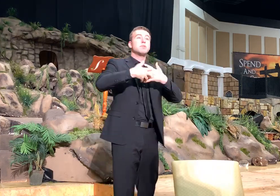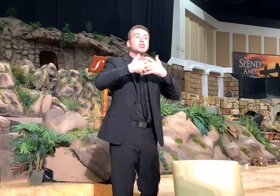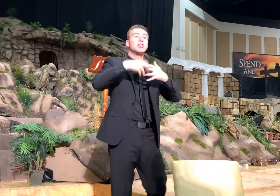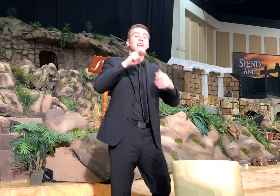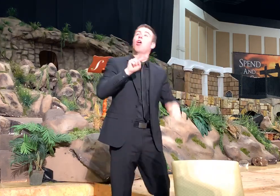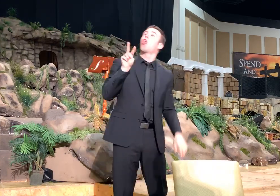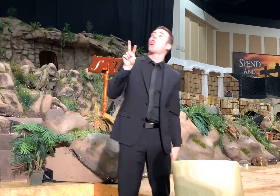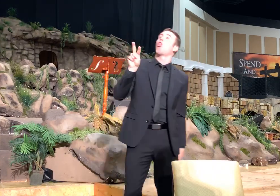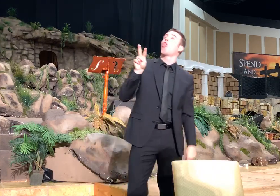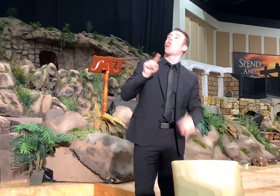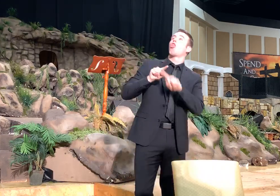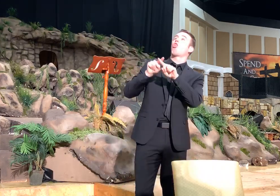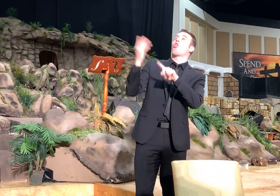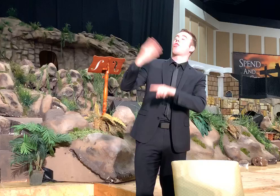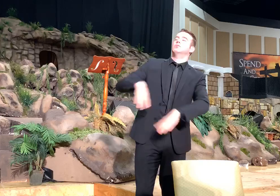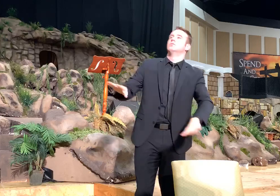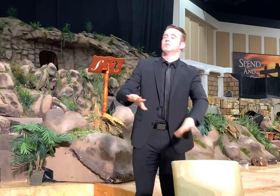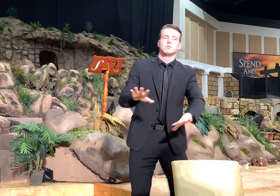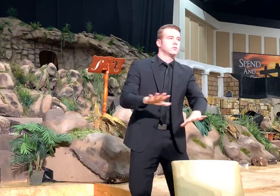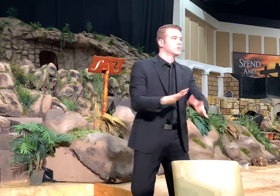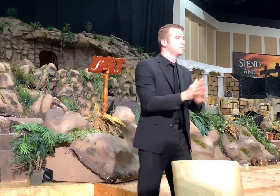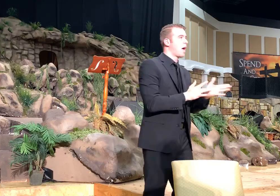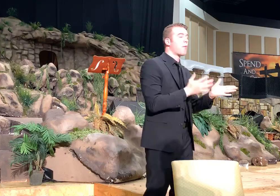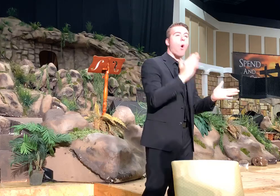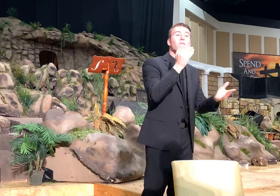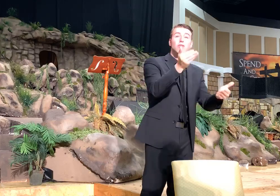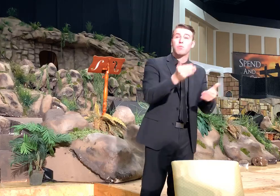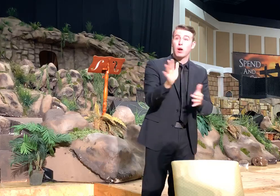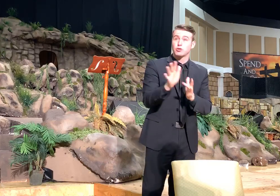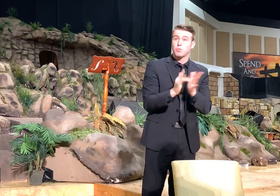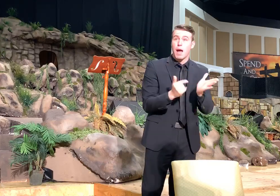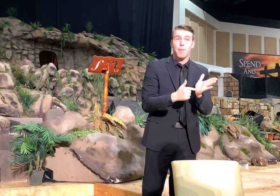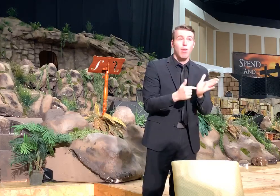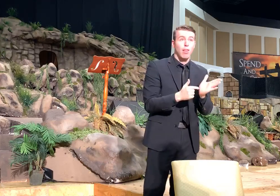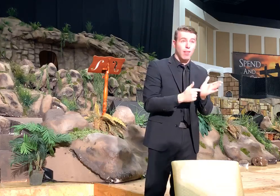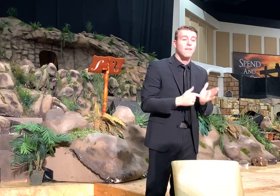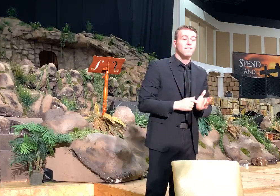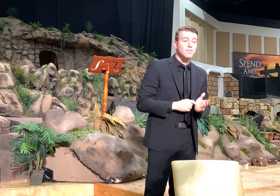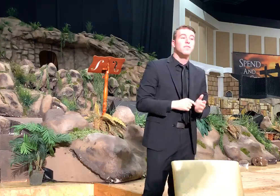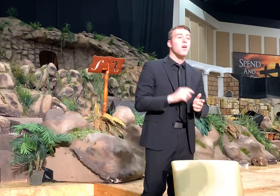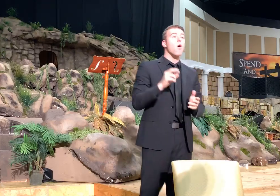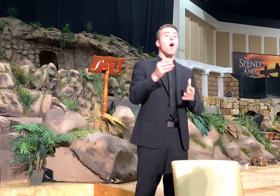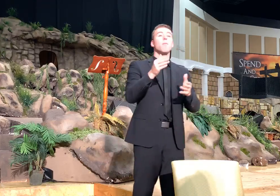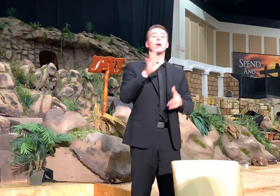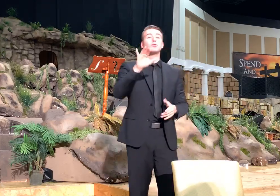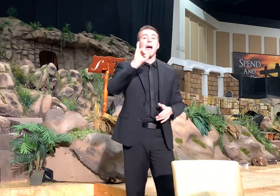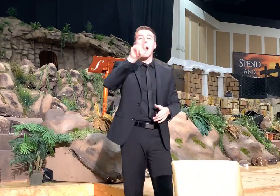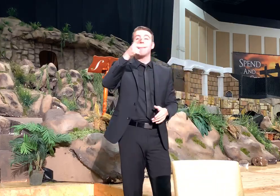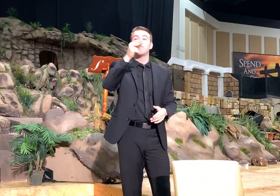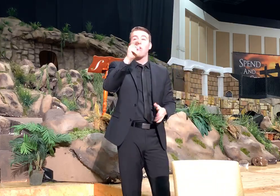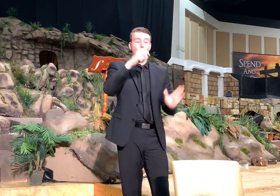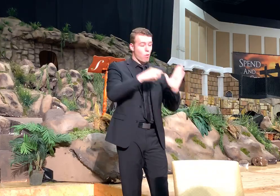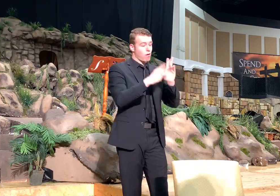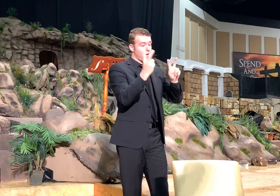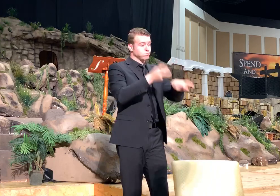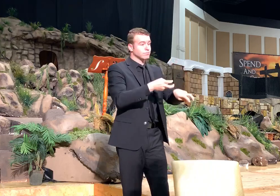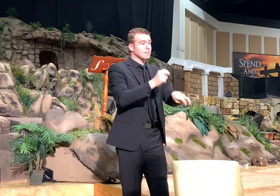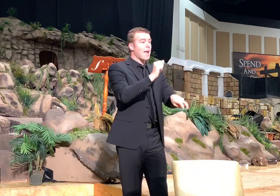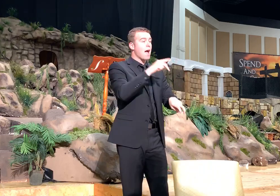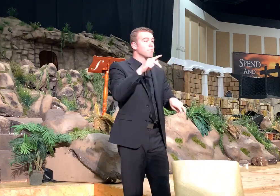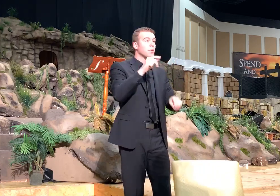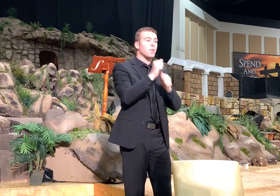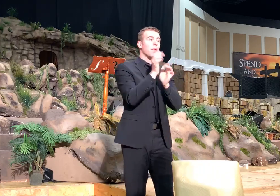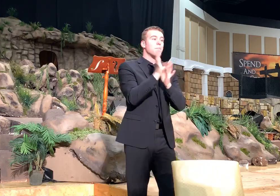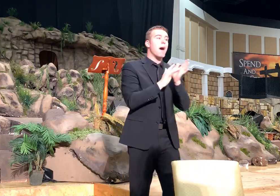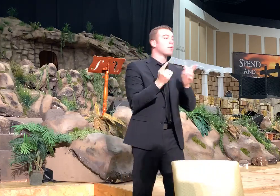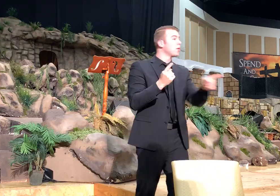there tonight. So, uh, hopefully you brought your Bible, uh, or you brought your iPhone that has